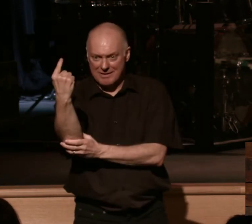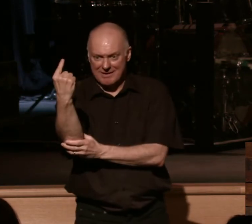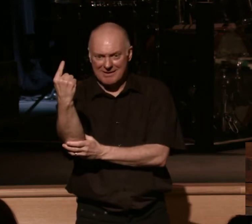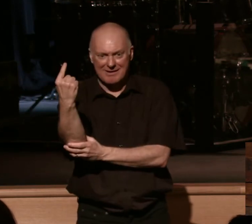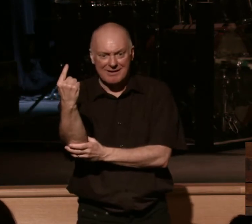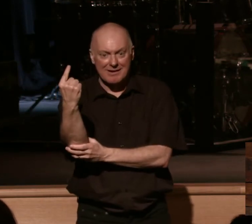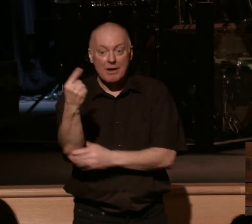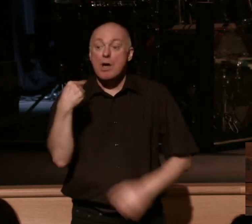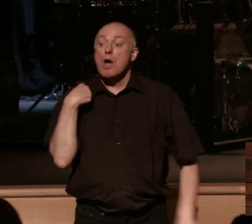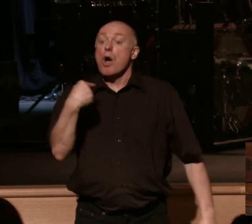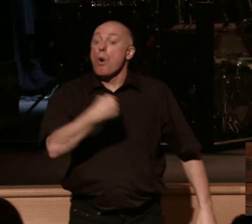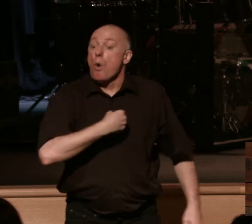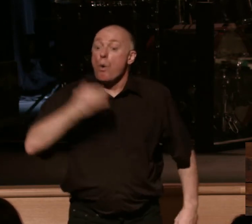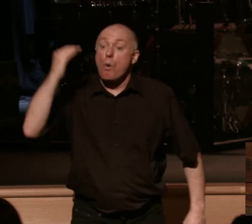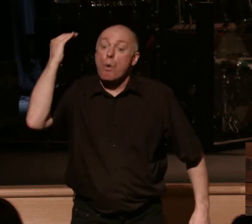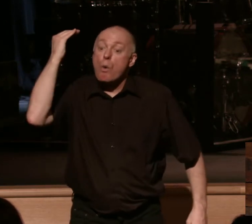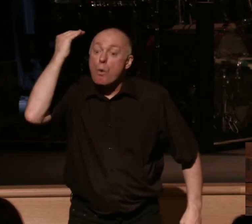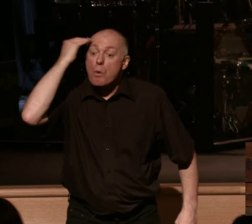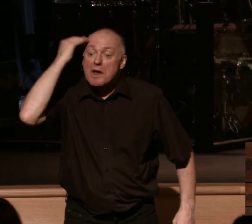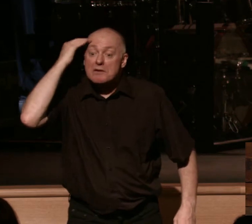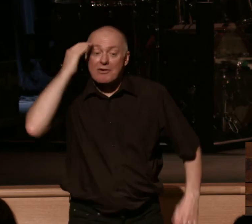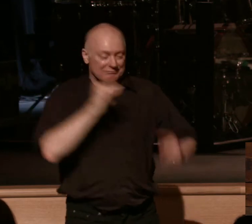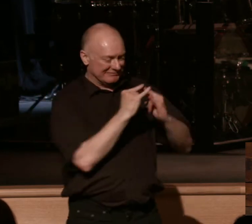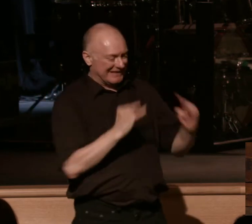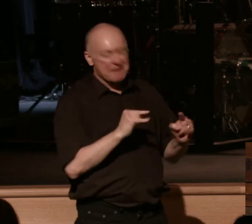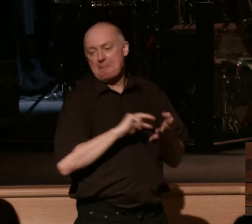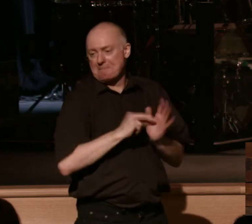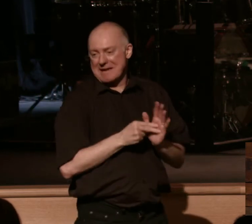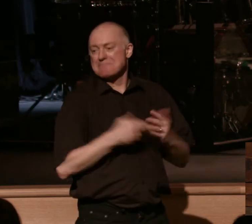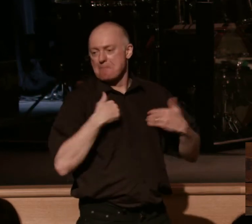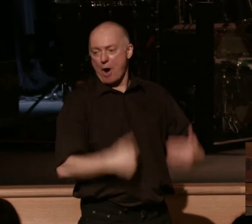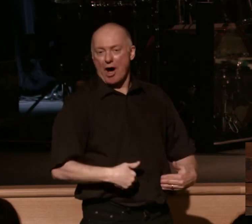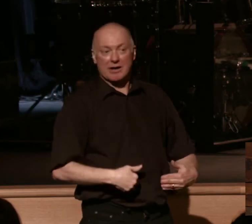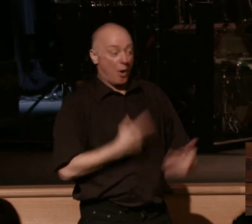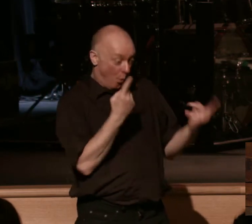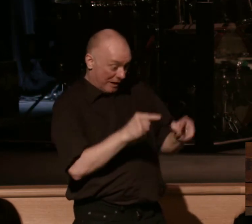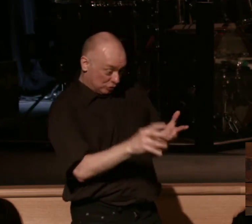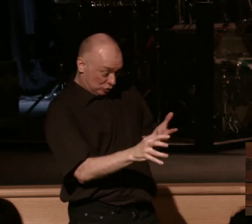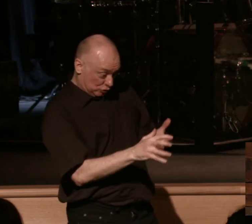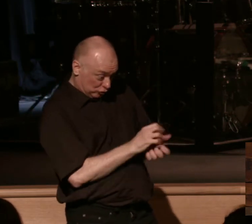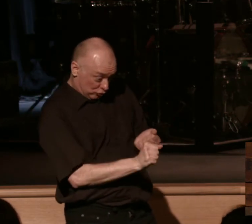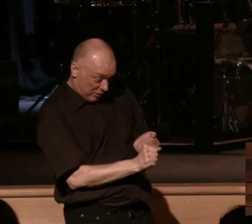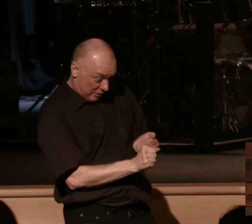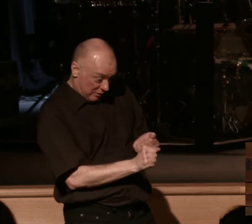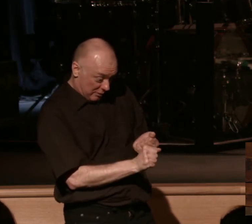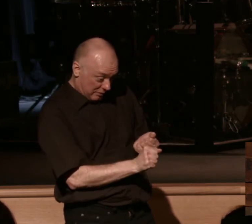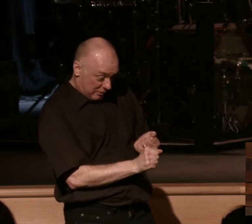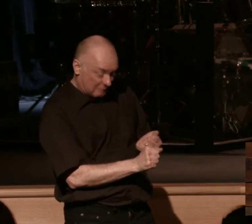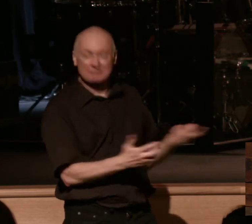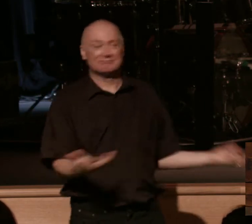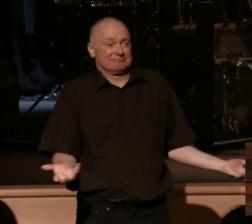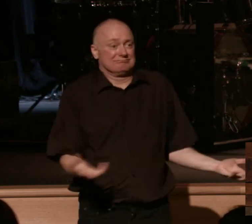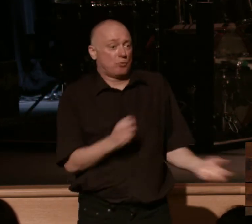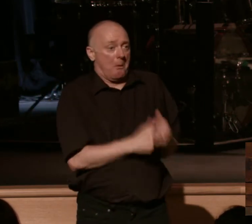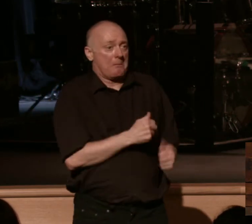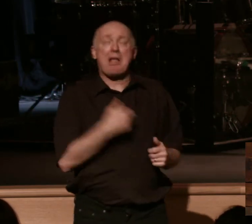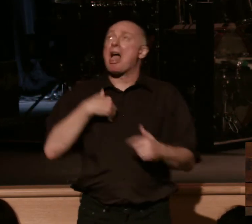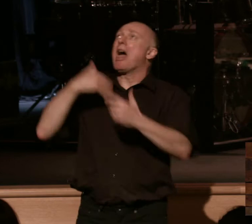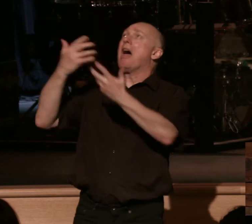For we know that if the tent which is our earthly home is destroyed, we have a building from God, a